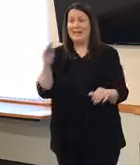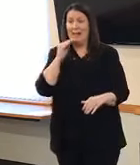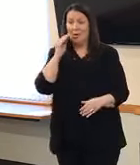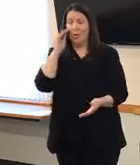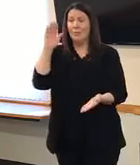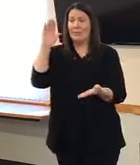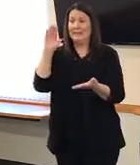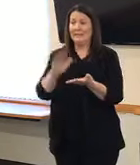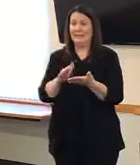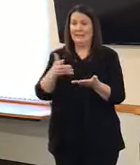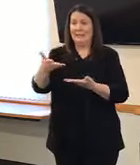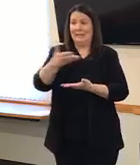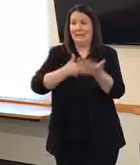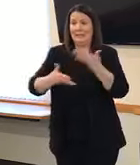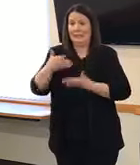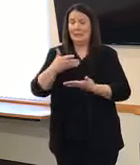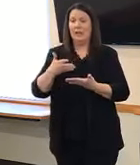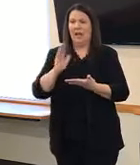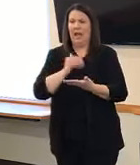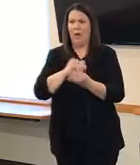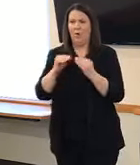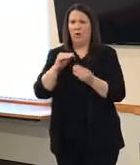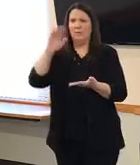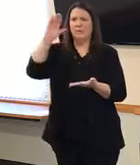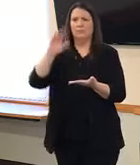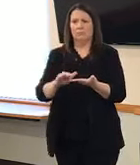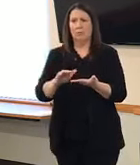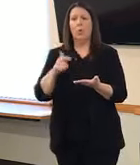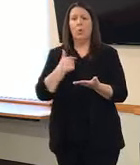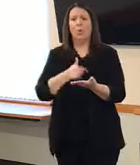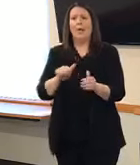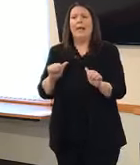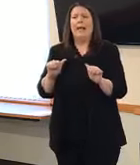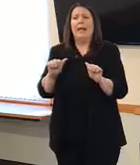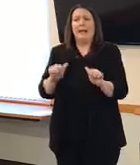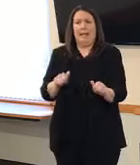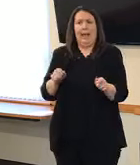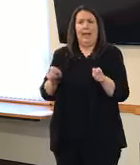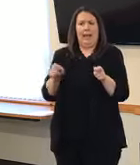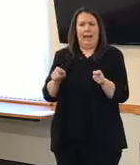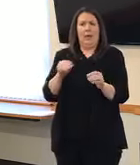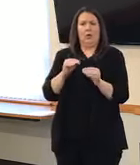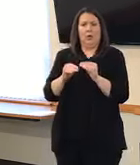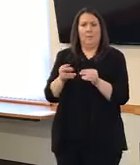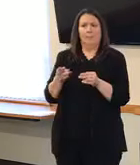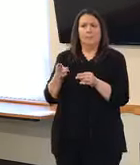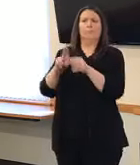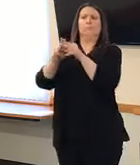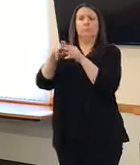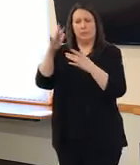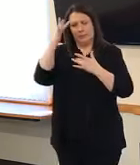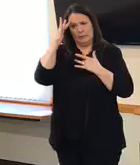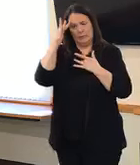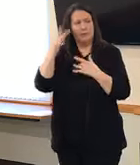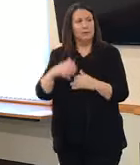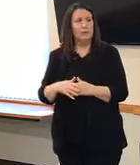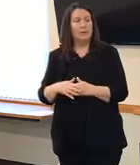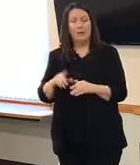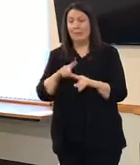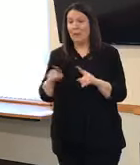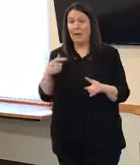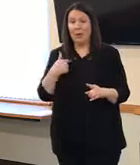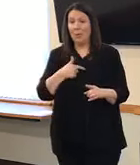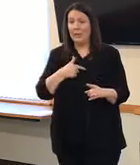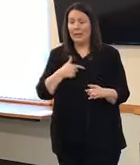then yes, I think our capacity is something that we can keep up. We're in a good planning phase for right now. But part of that is that we are planning for the